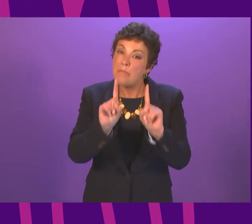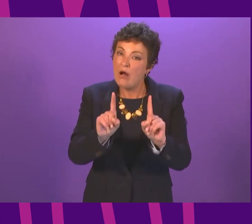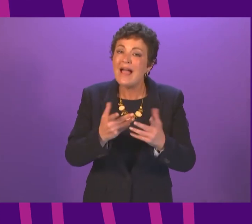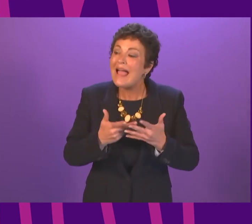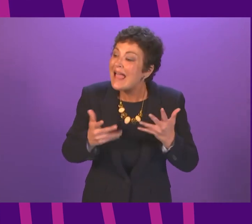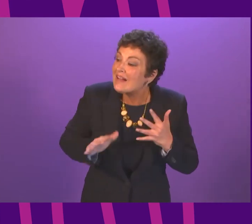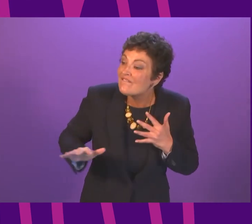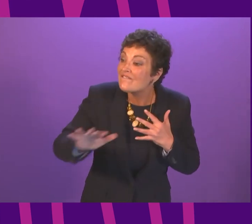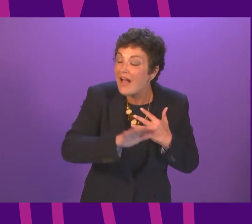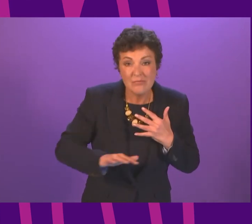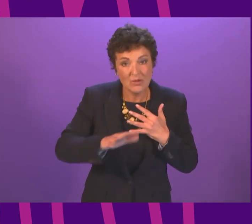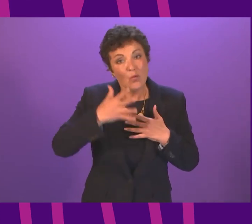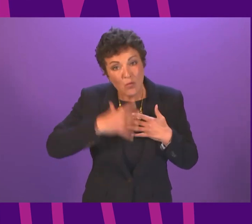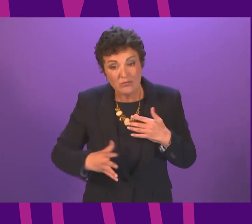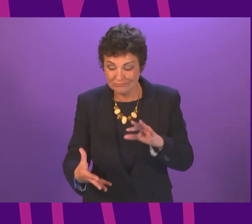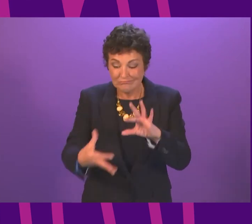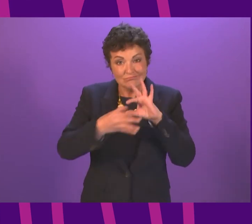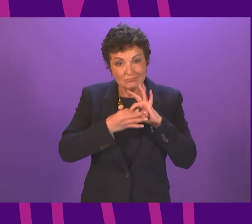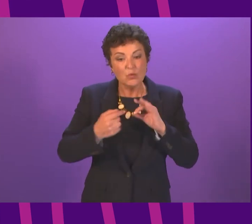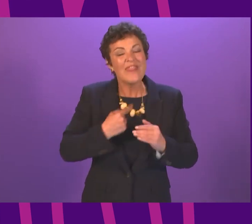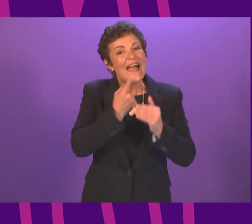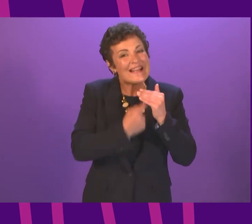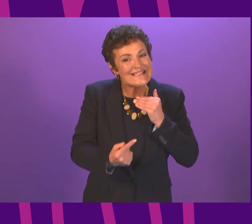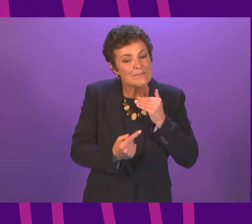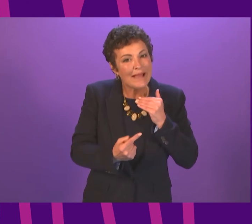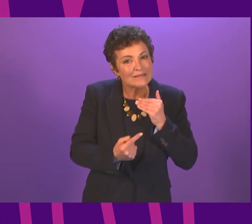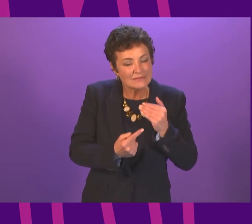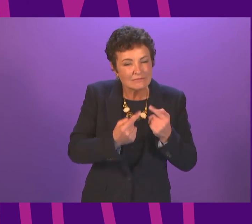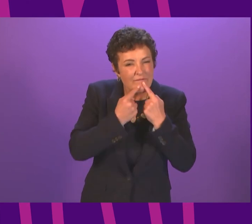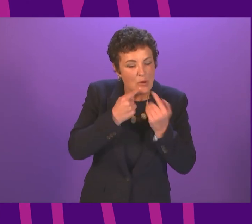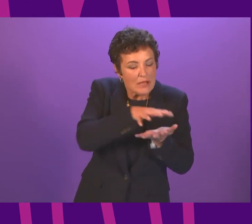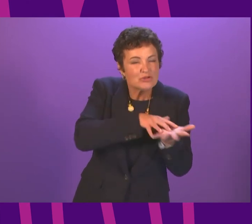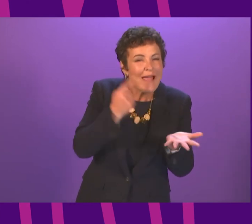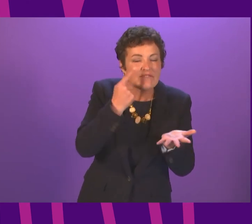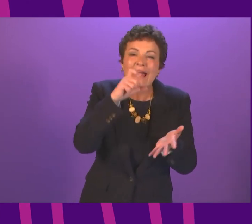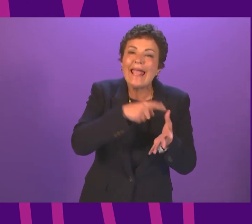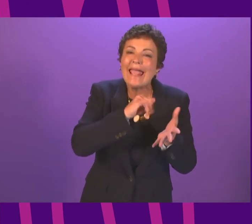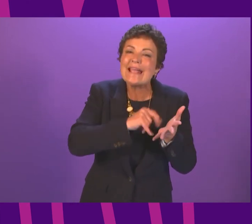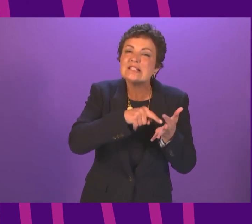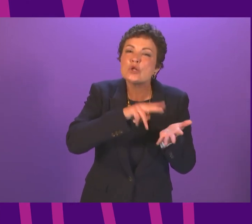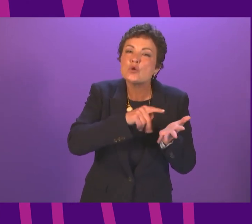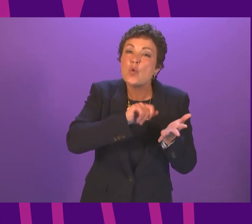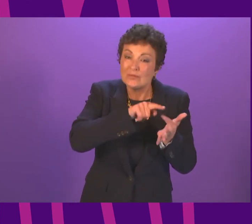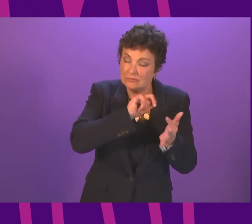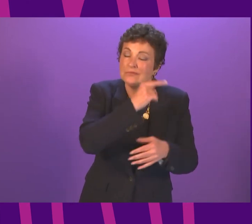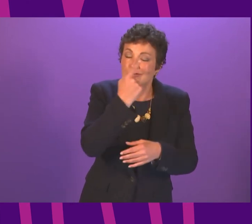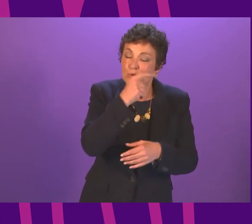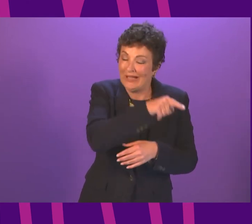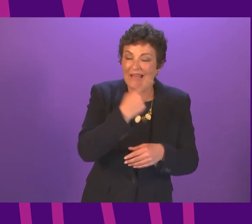wishes to get in touch with the independent case note review team is able to email at the following address, nss